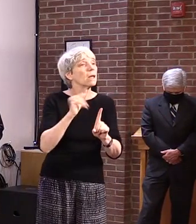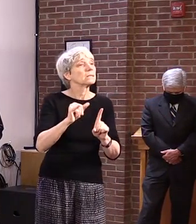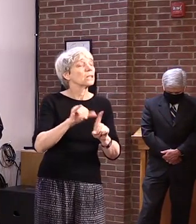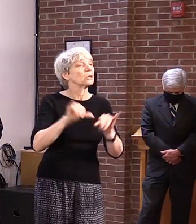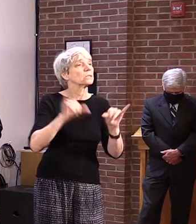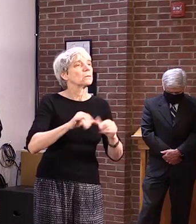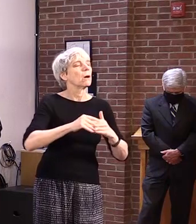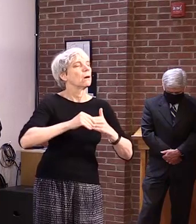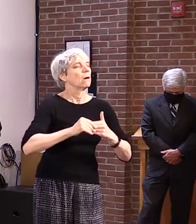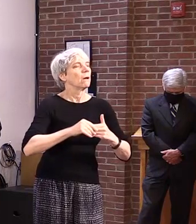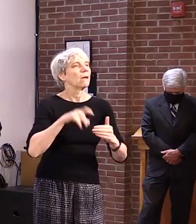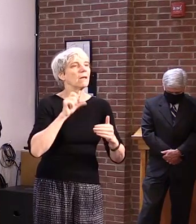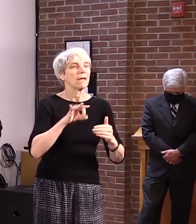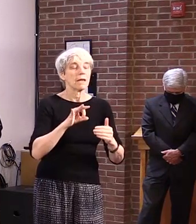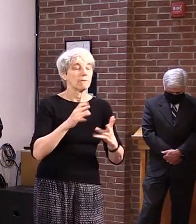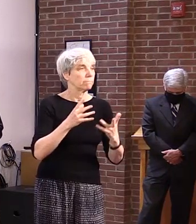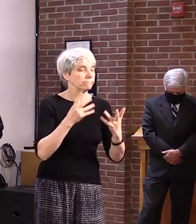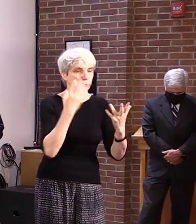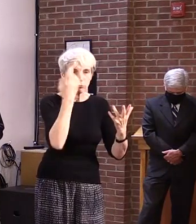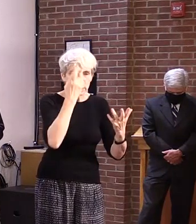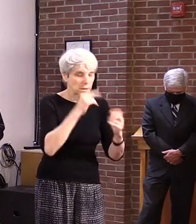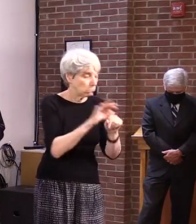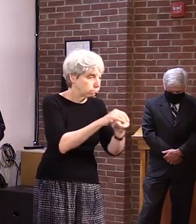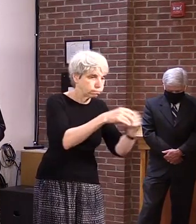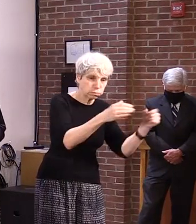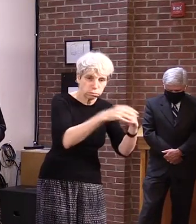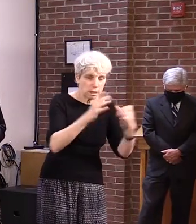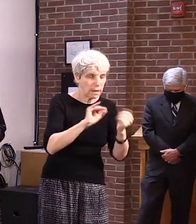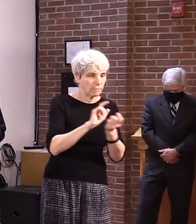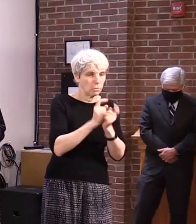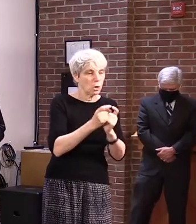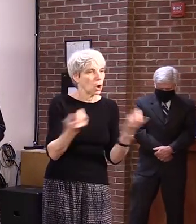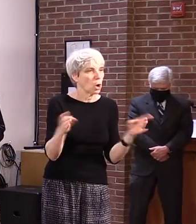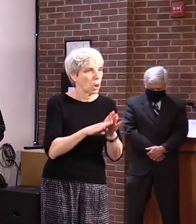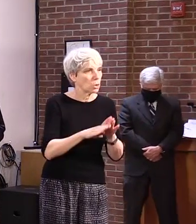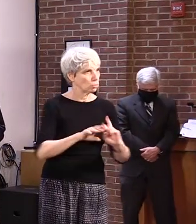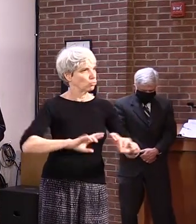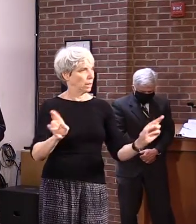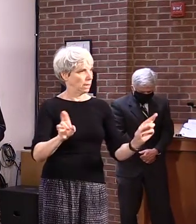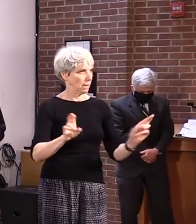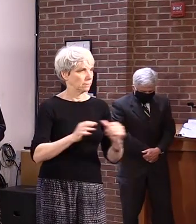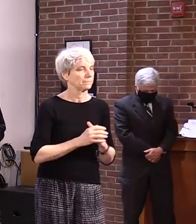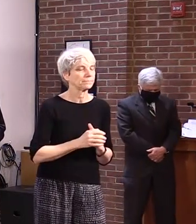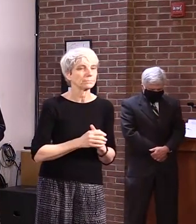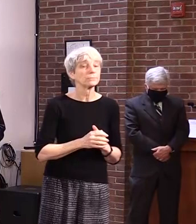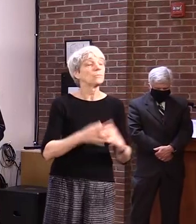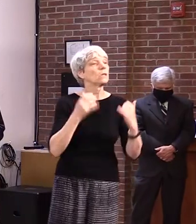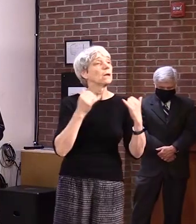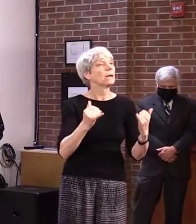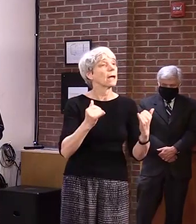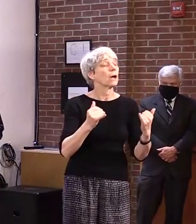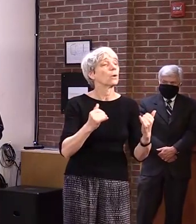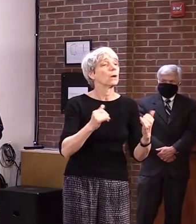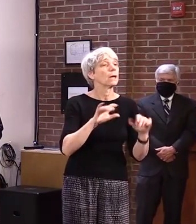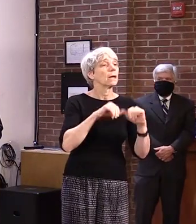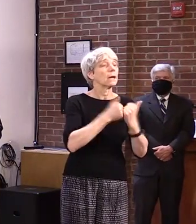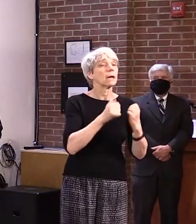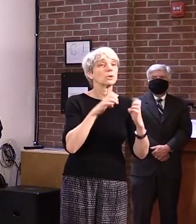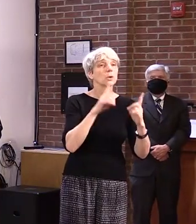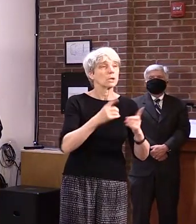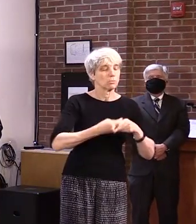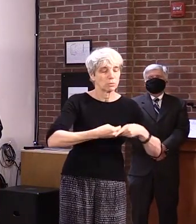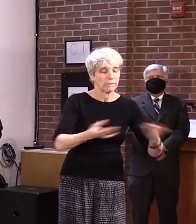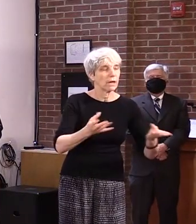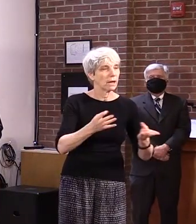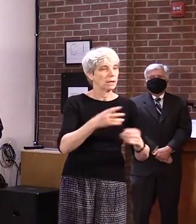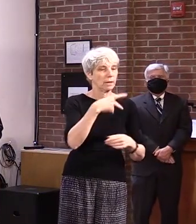Shifting to an update on state-level preparations for reopening our schools, we are in the process of distributing personal protective equipment, or PPE, this